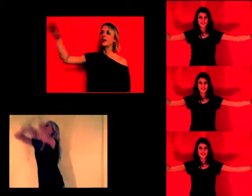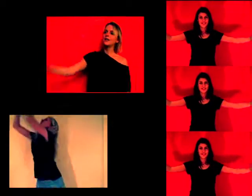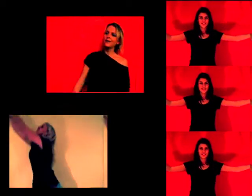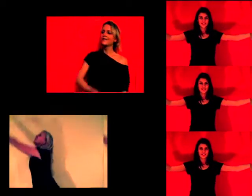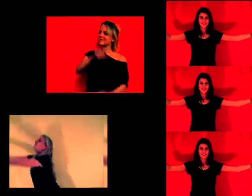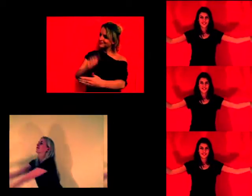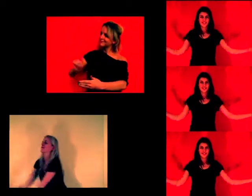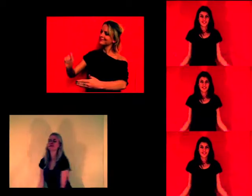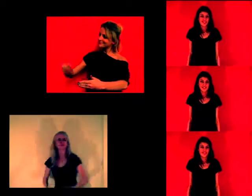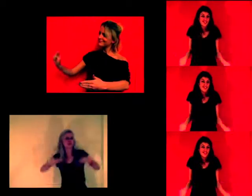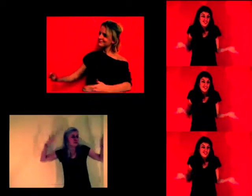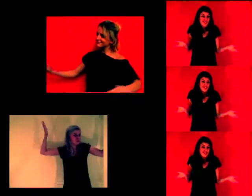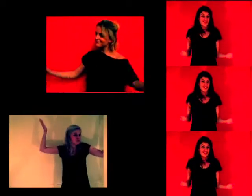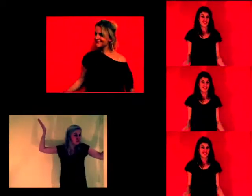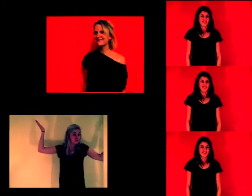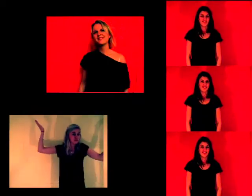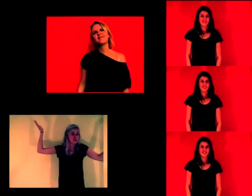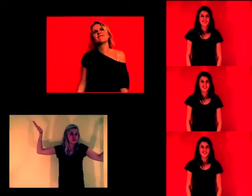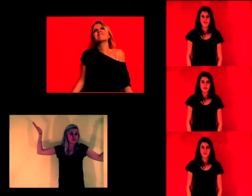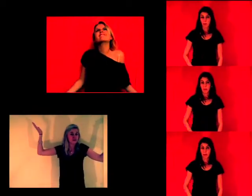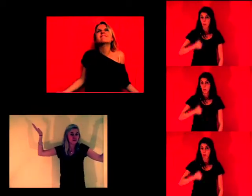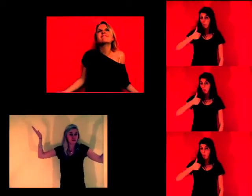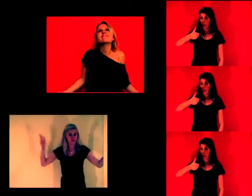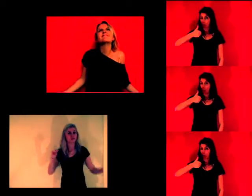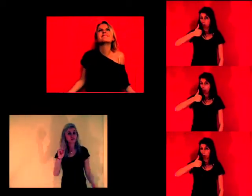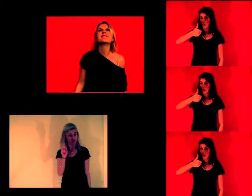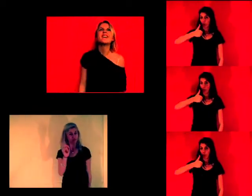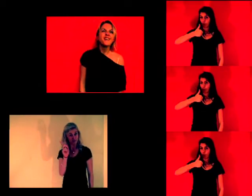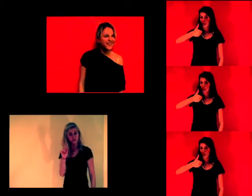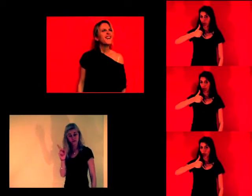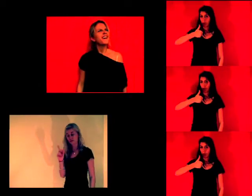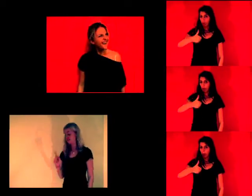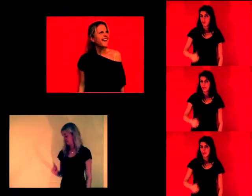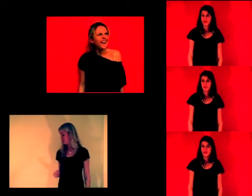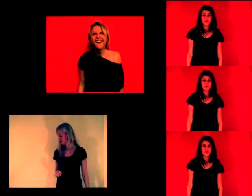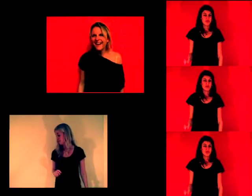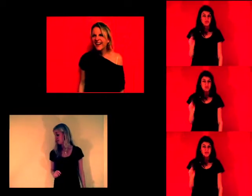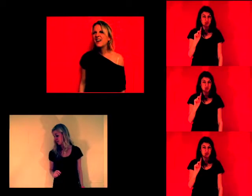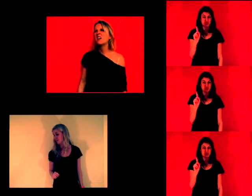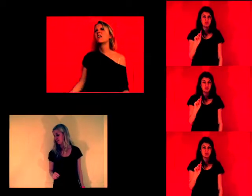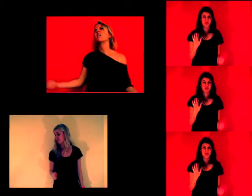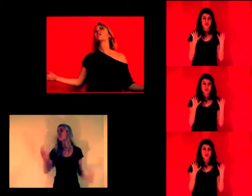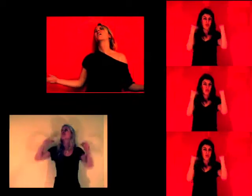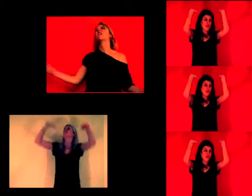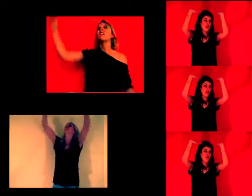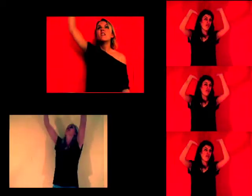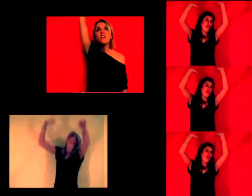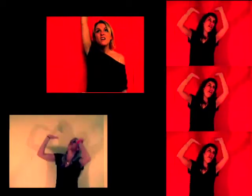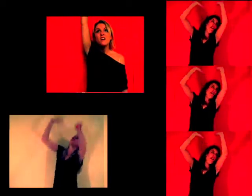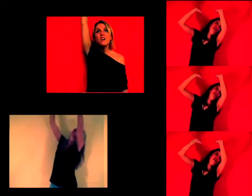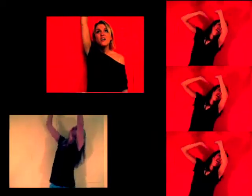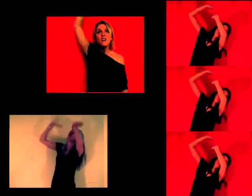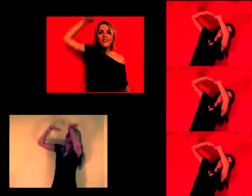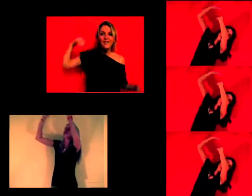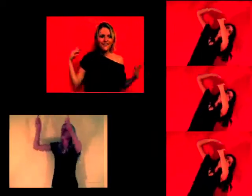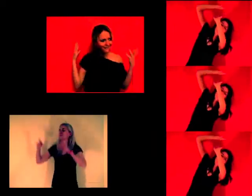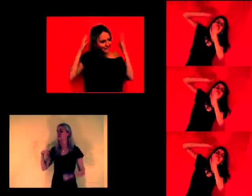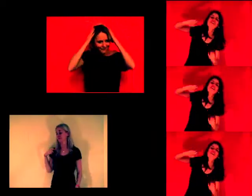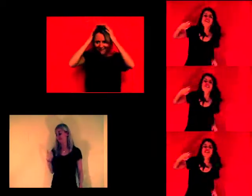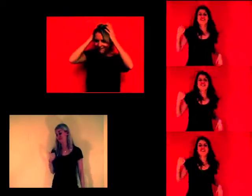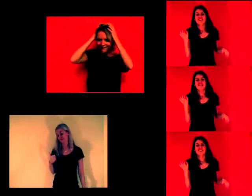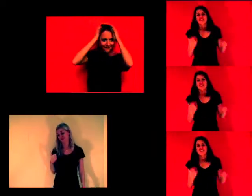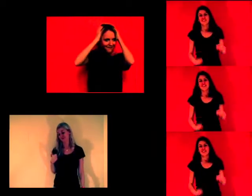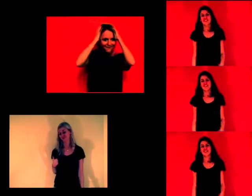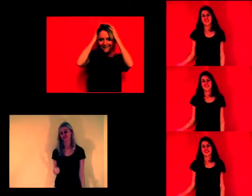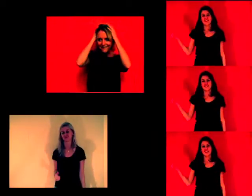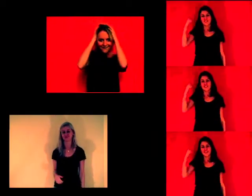Further education. Why not? Because, Paul, you've done well to get some O-levels, you're doing your A-levels, but you've reached your ceiling, you've reached your limits. Isn't it